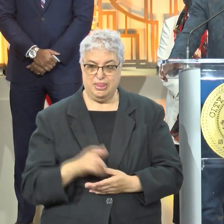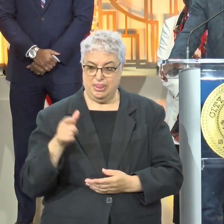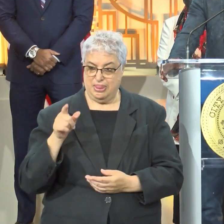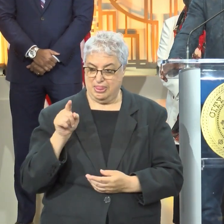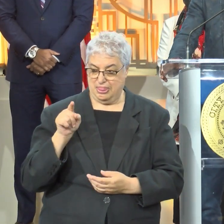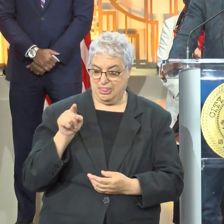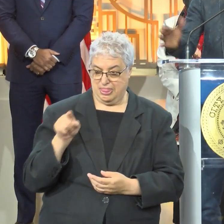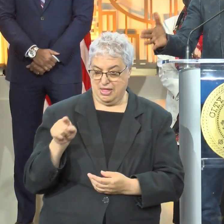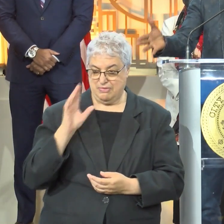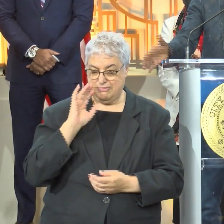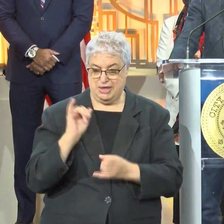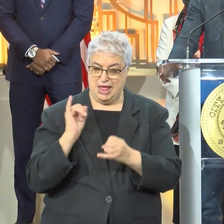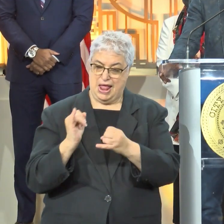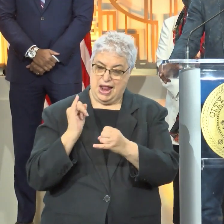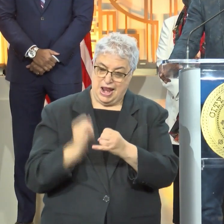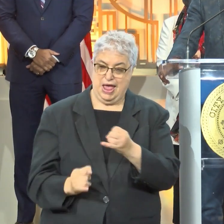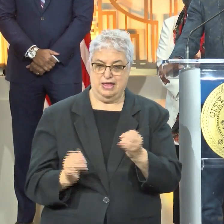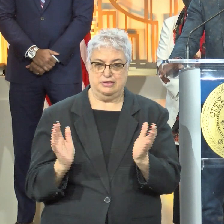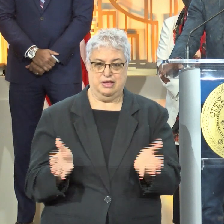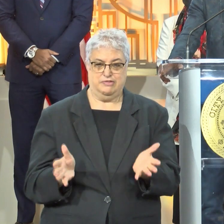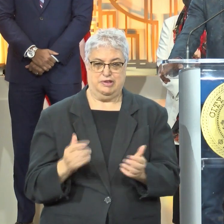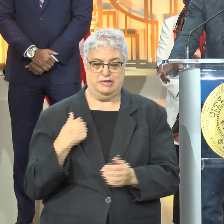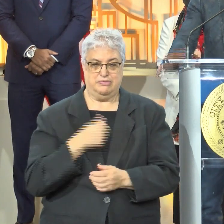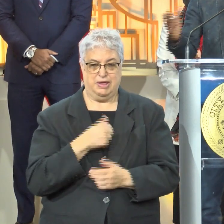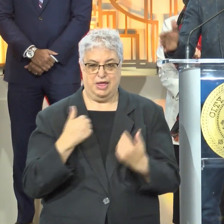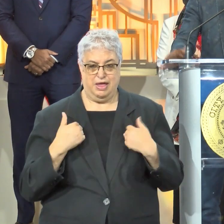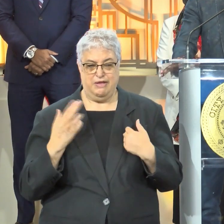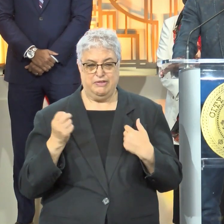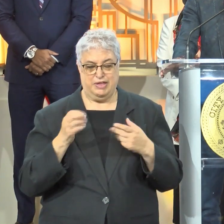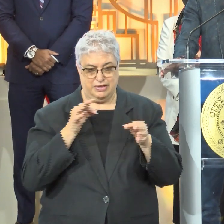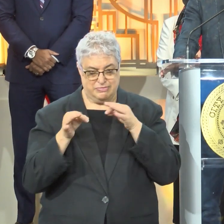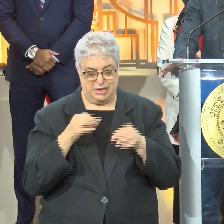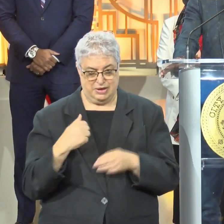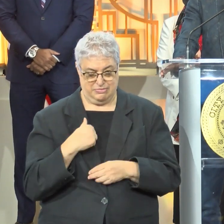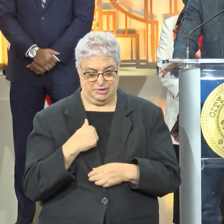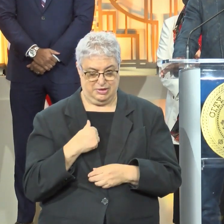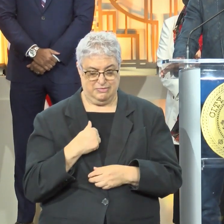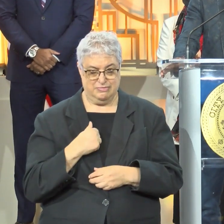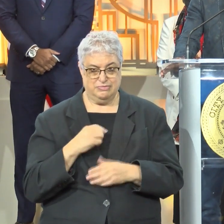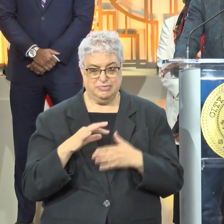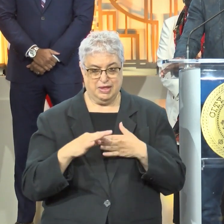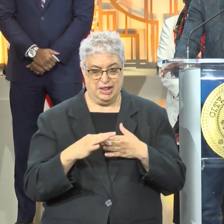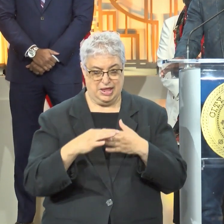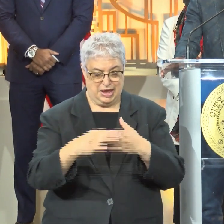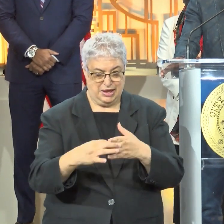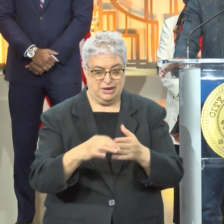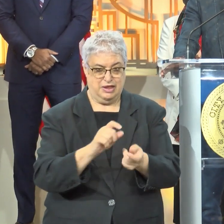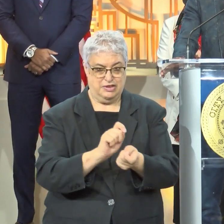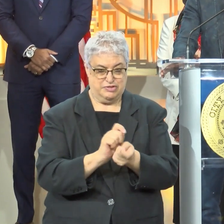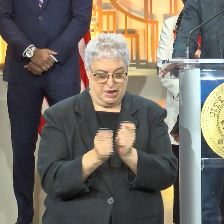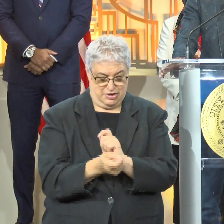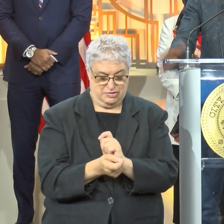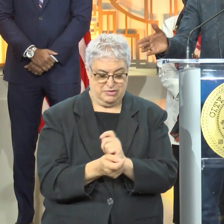that would be the last conversation we would have. But he talked to me about leading and change.